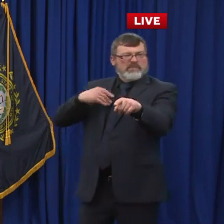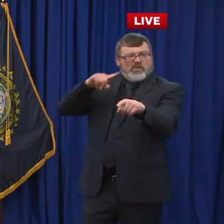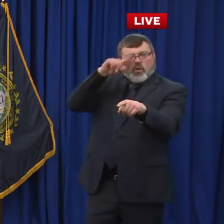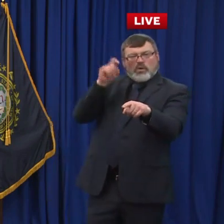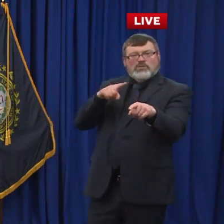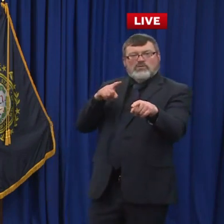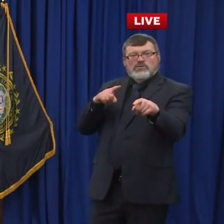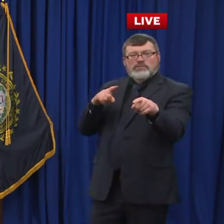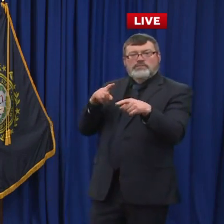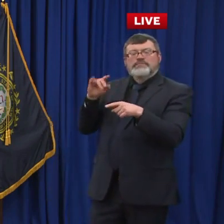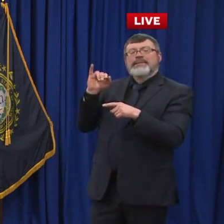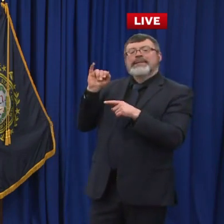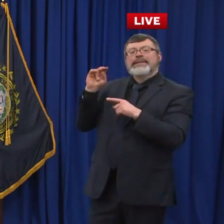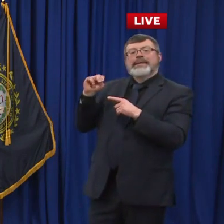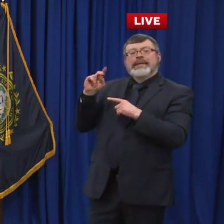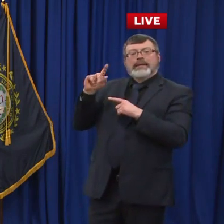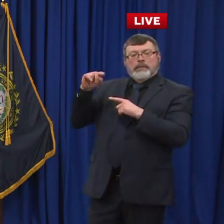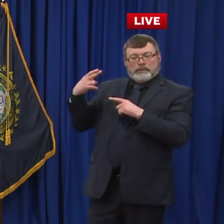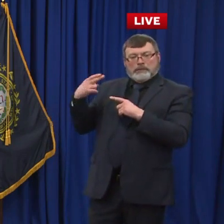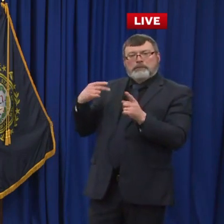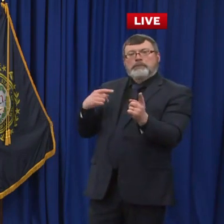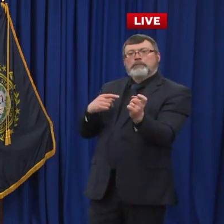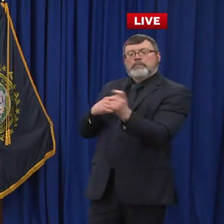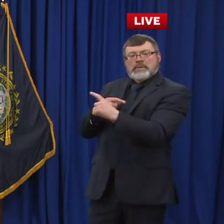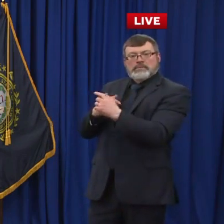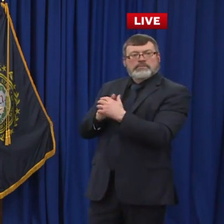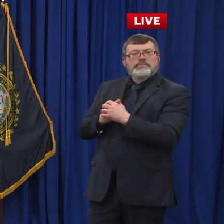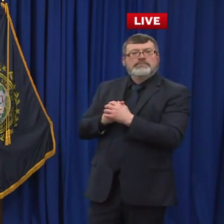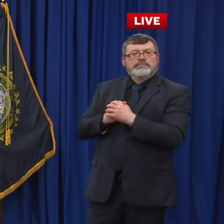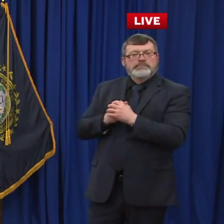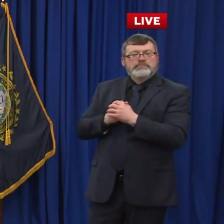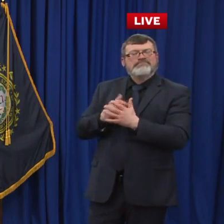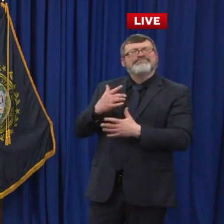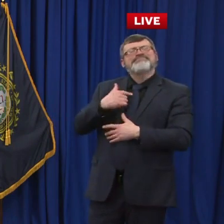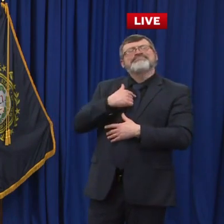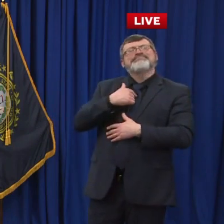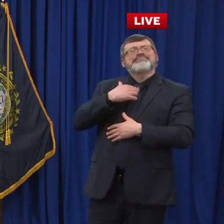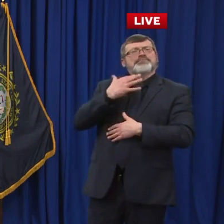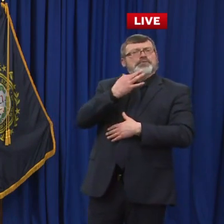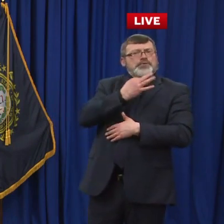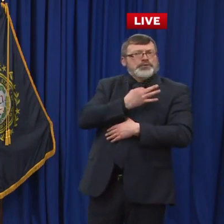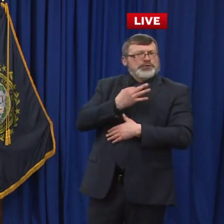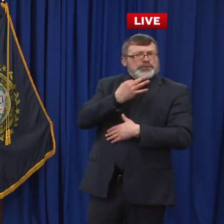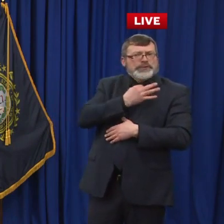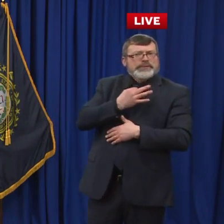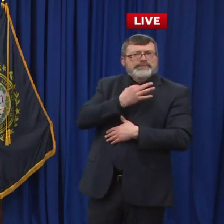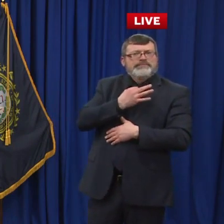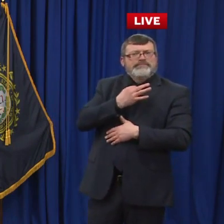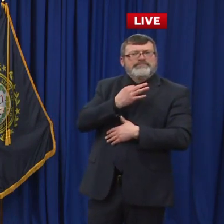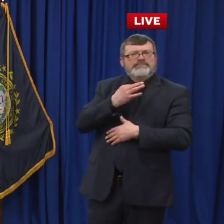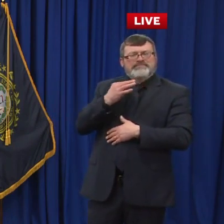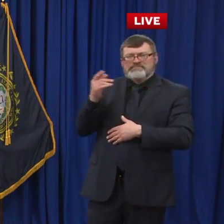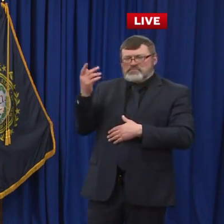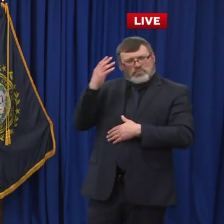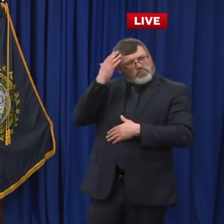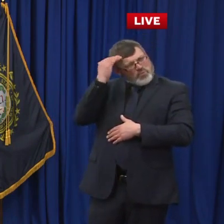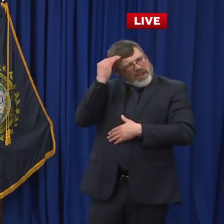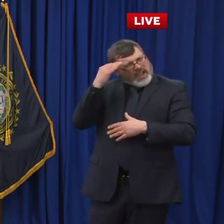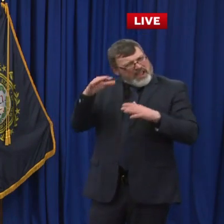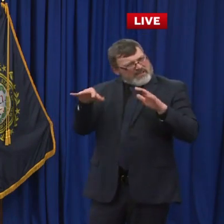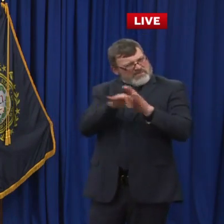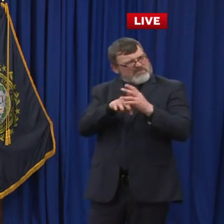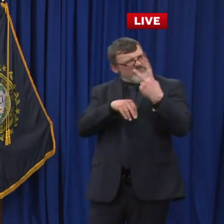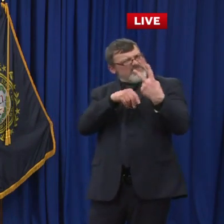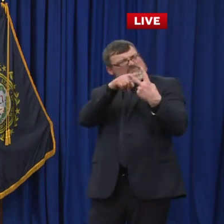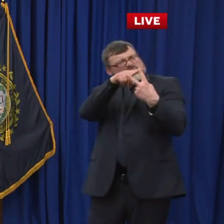form of law or what you're using to mandate this and whether other states have